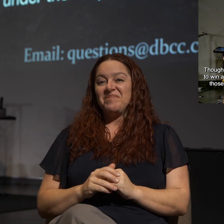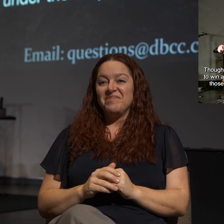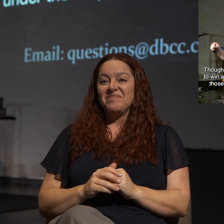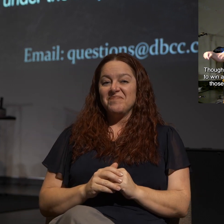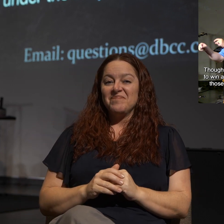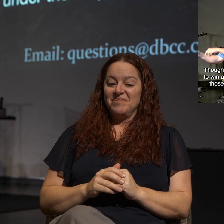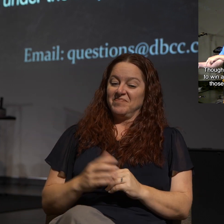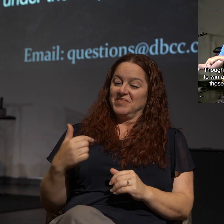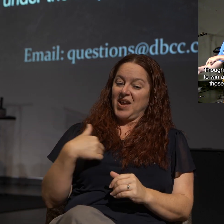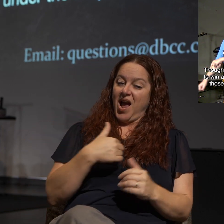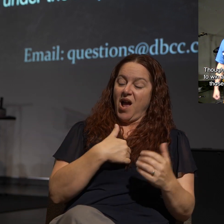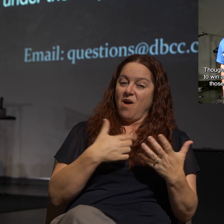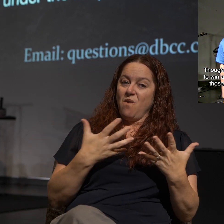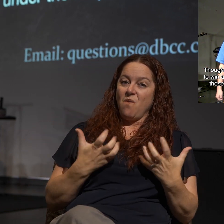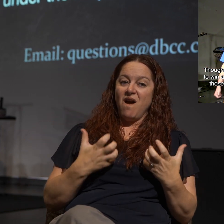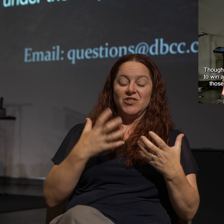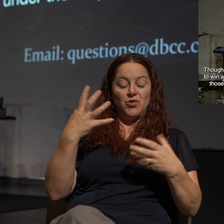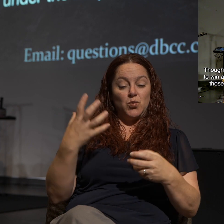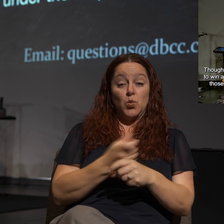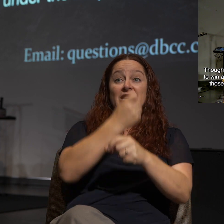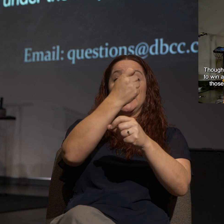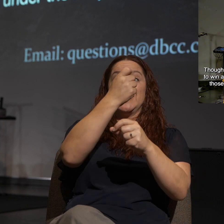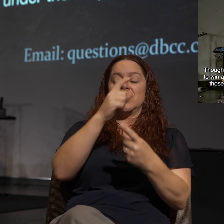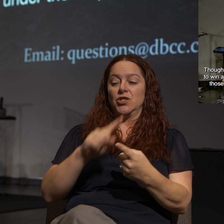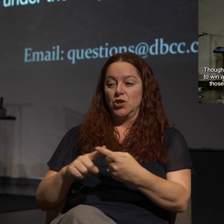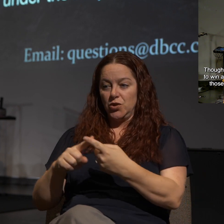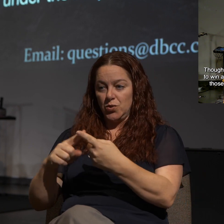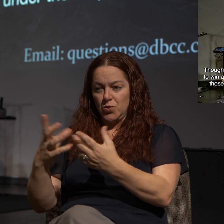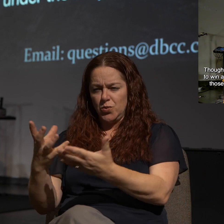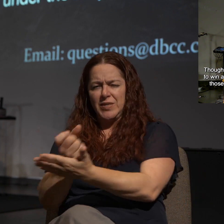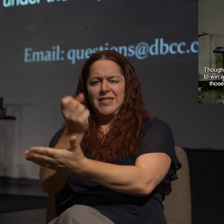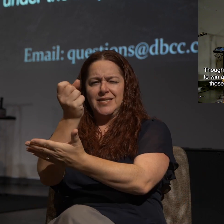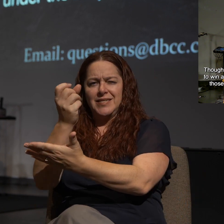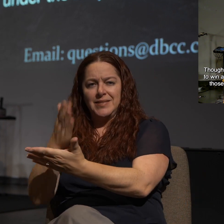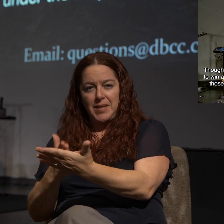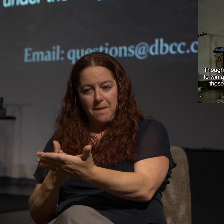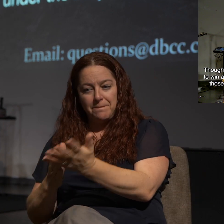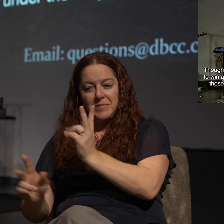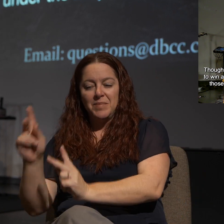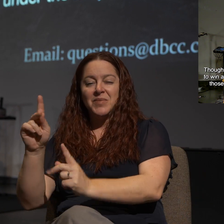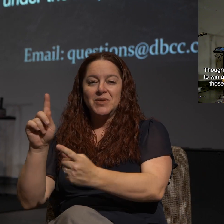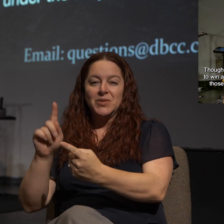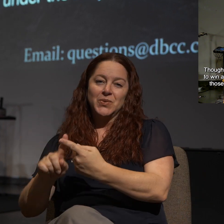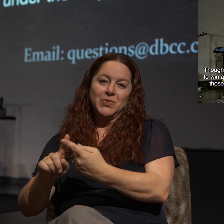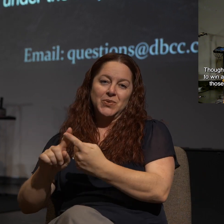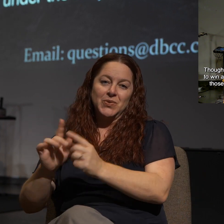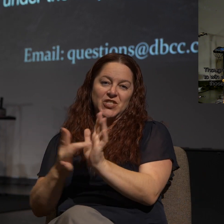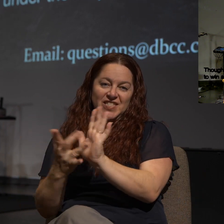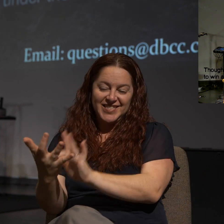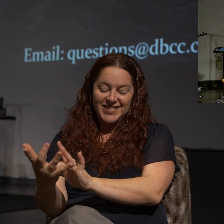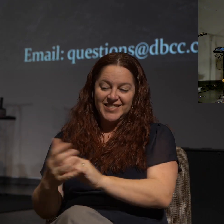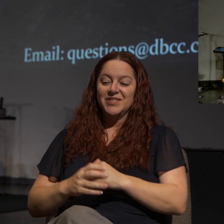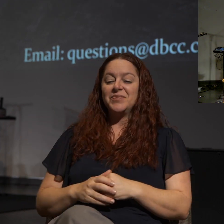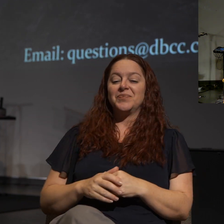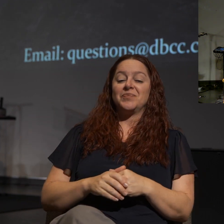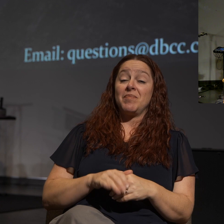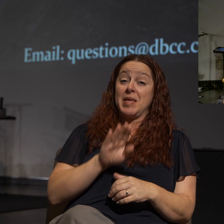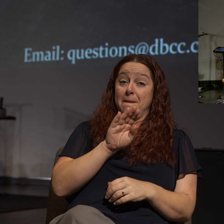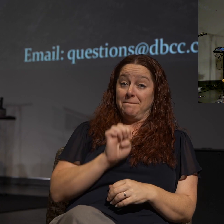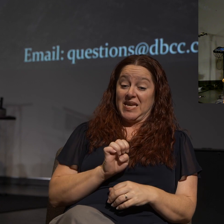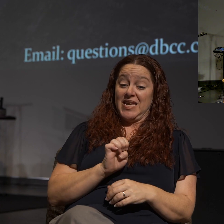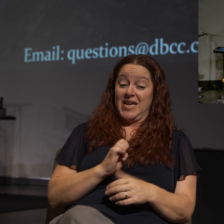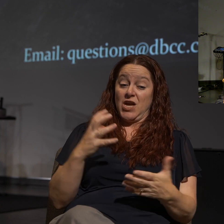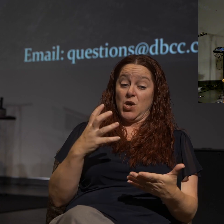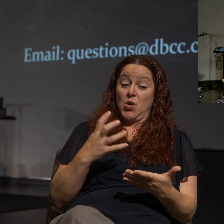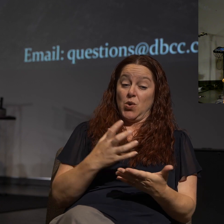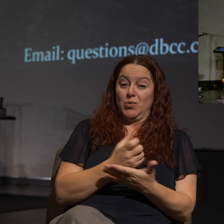be winsome to win some to Jesus. Be winsome to